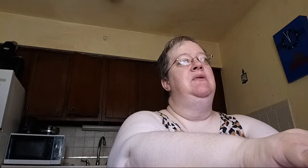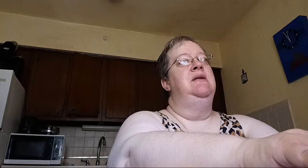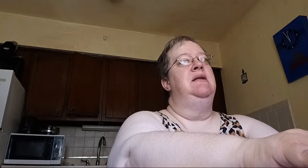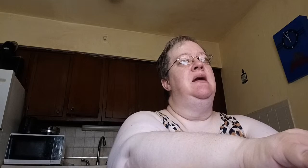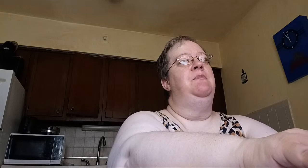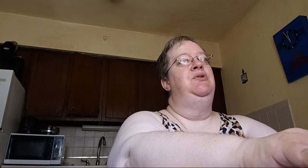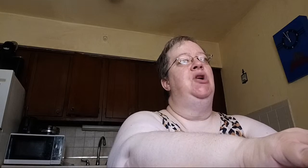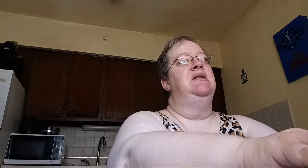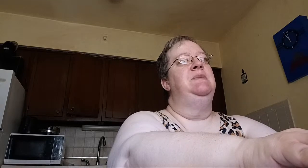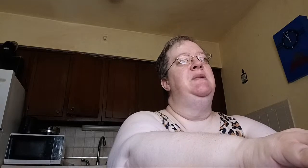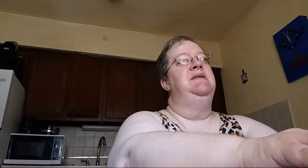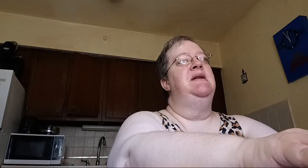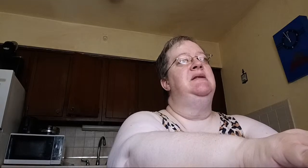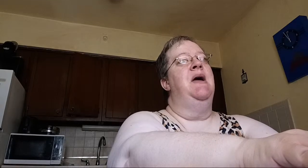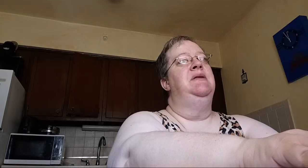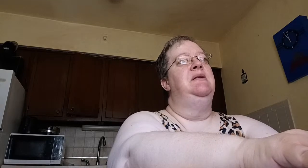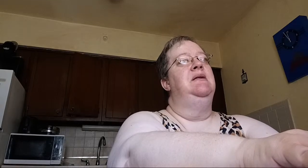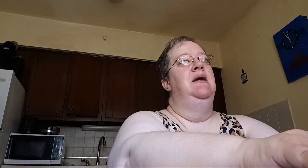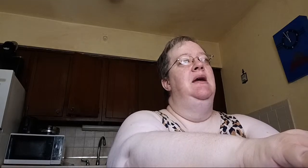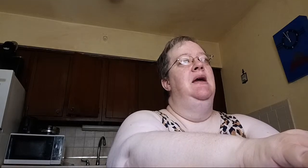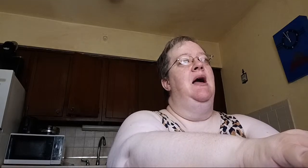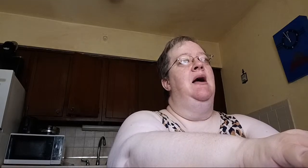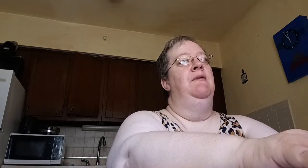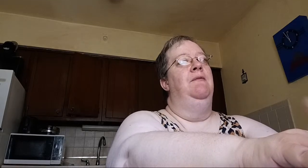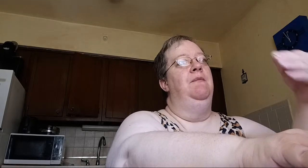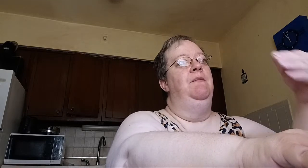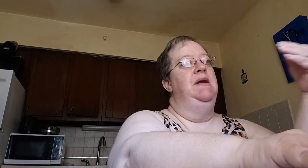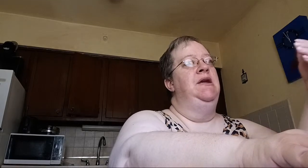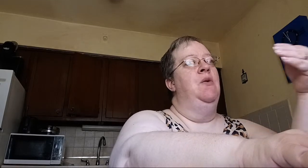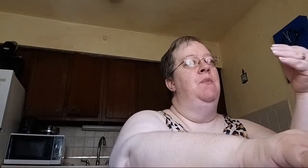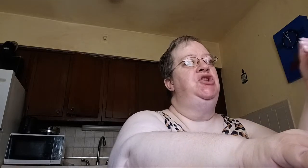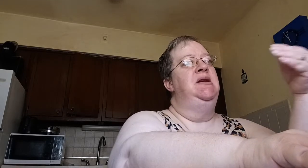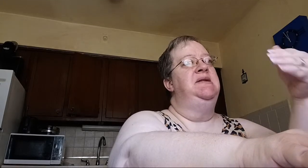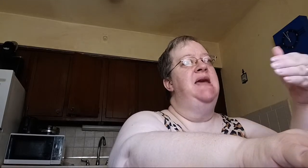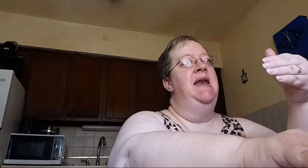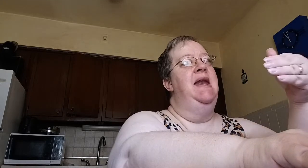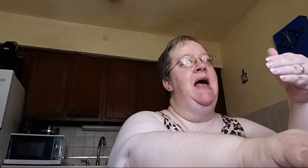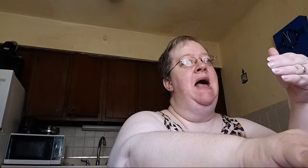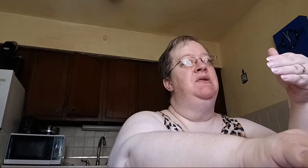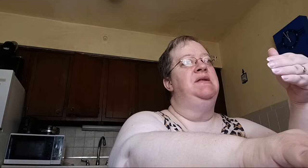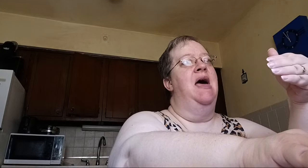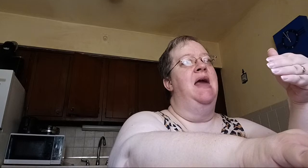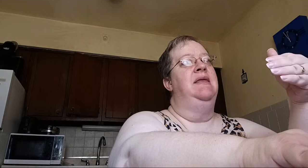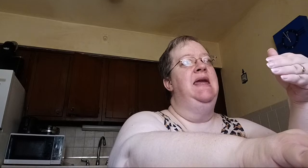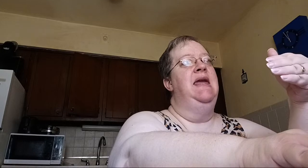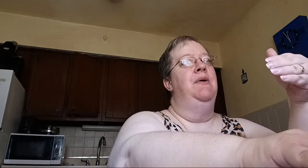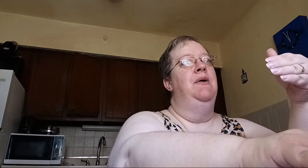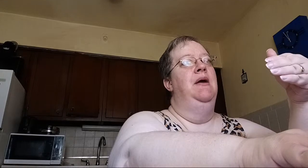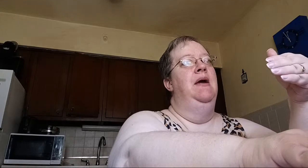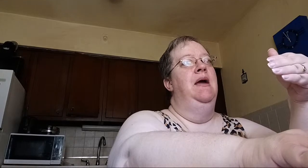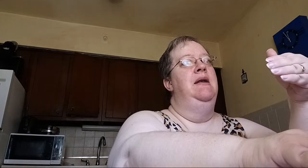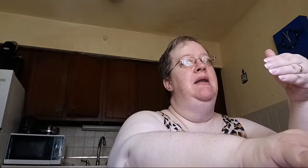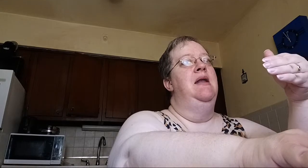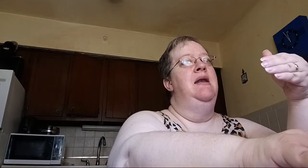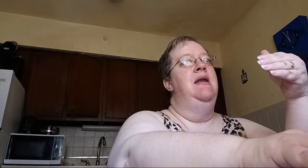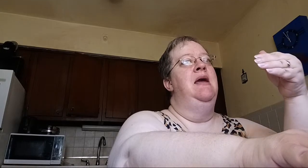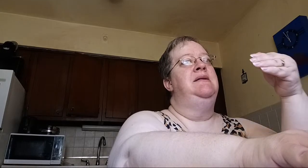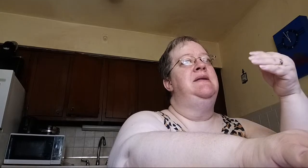Chuck Smith says about, you know, pitching his tent outside of the camp. It's now the